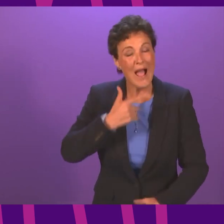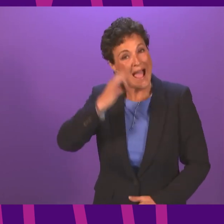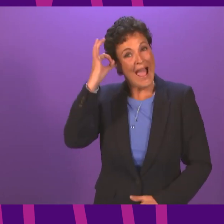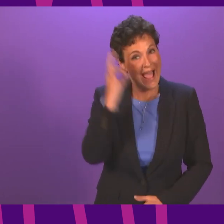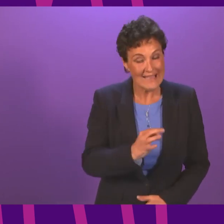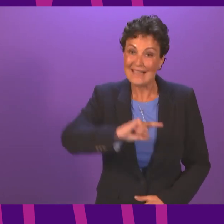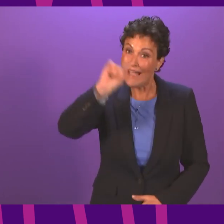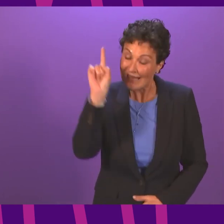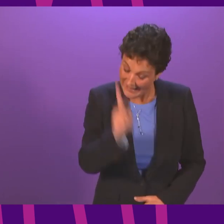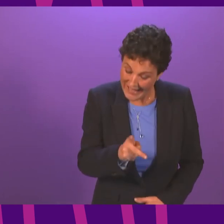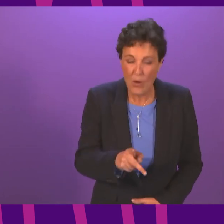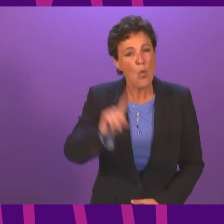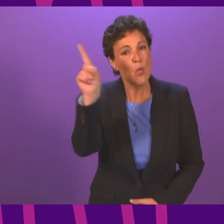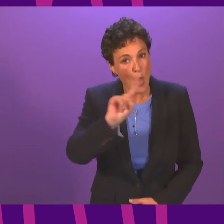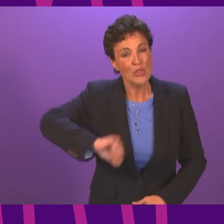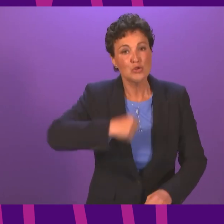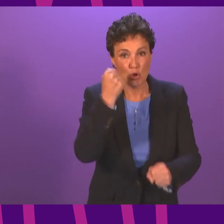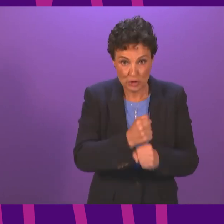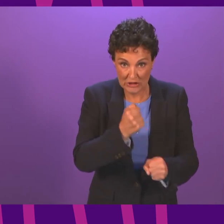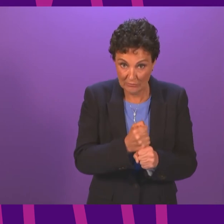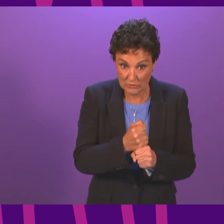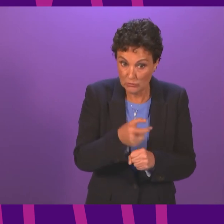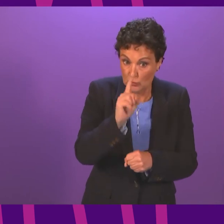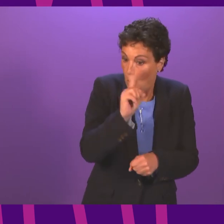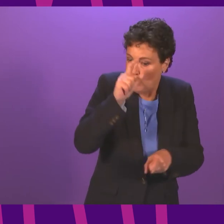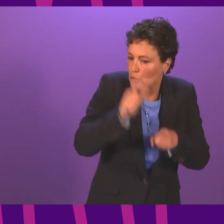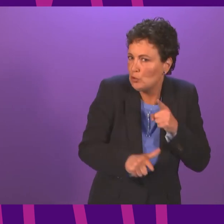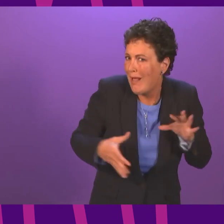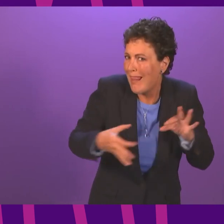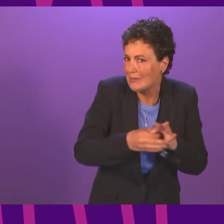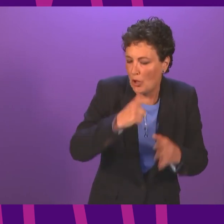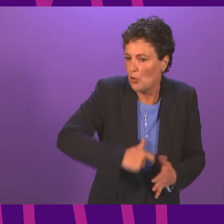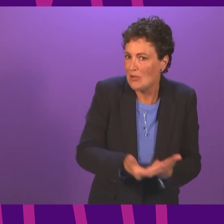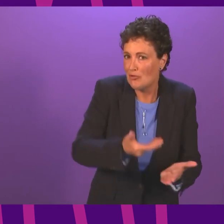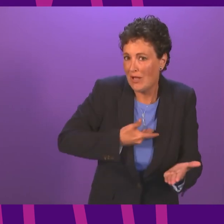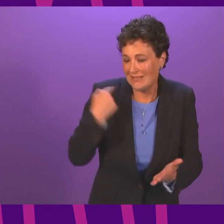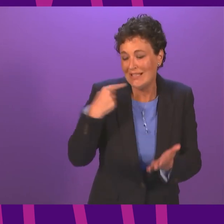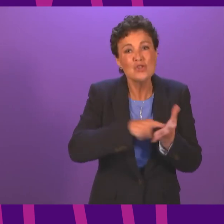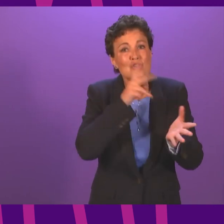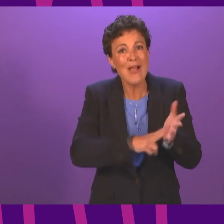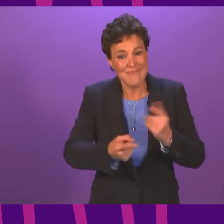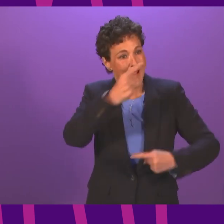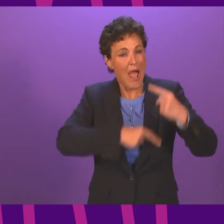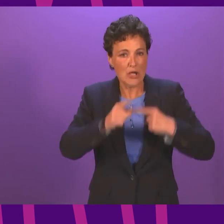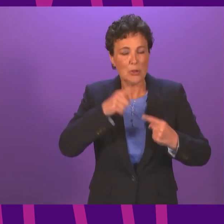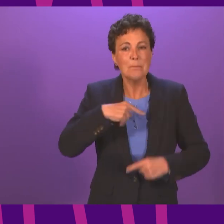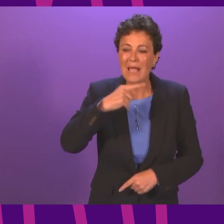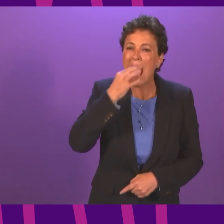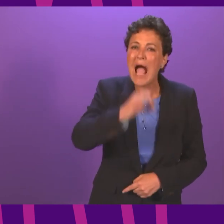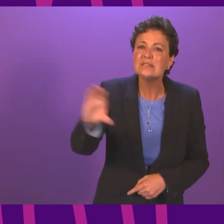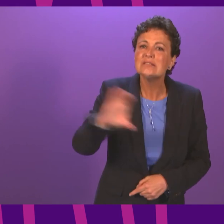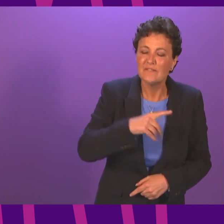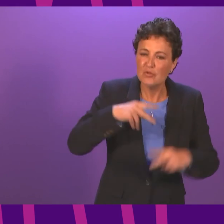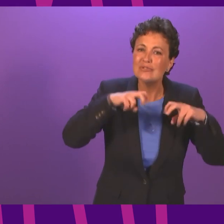what is the Scottish Government brought to this in terms of human rights in January last year the Scottish Government commissioned research into the